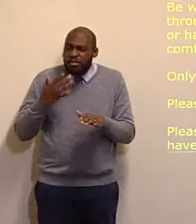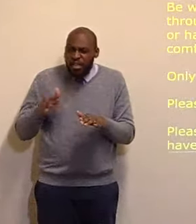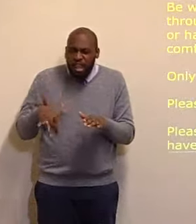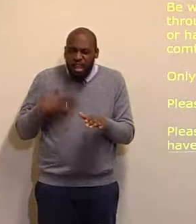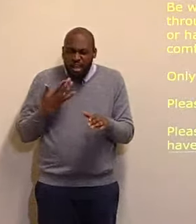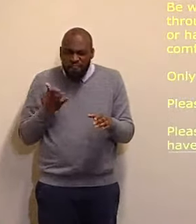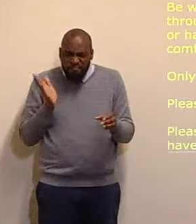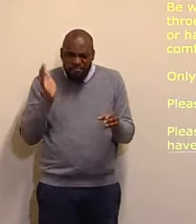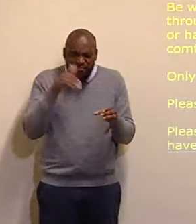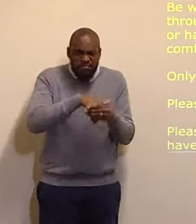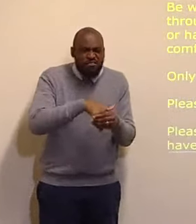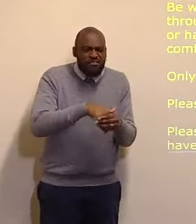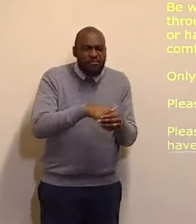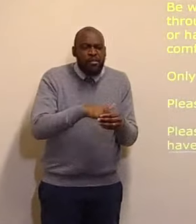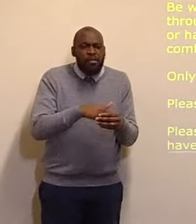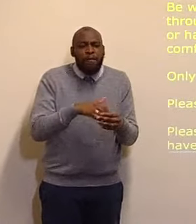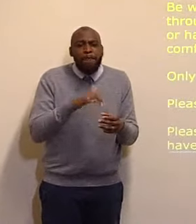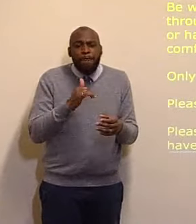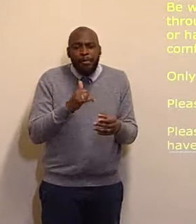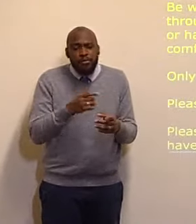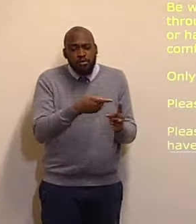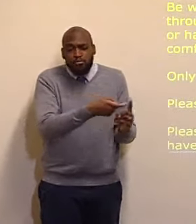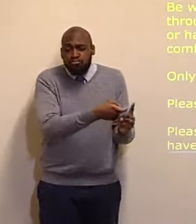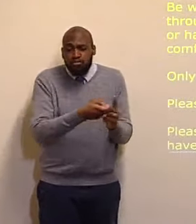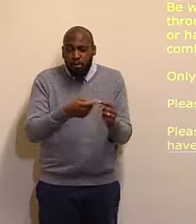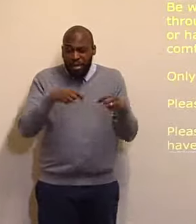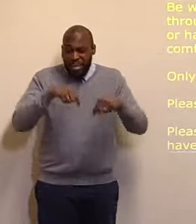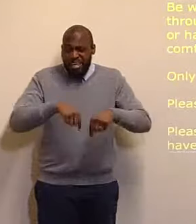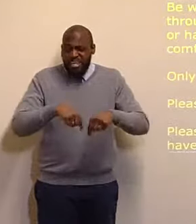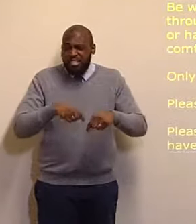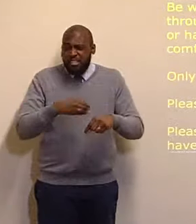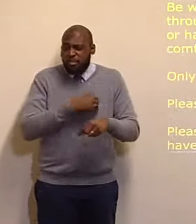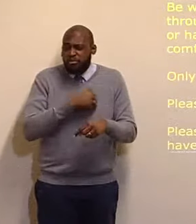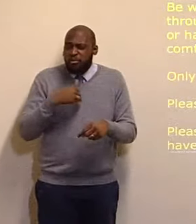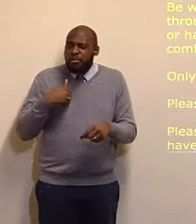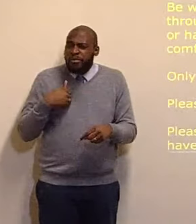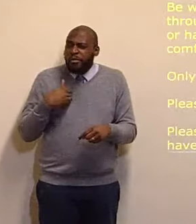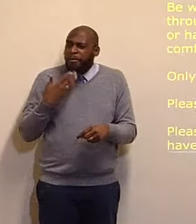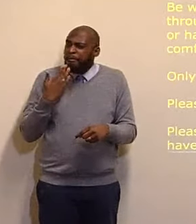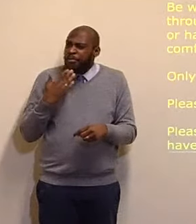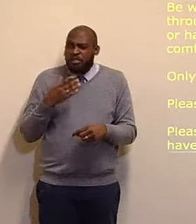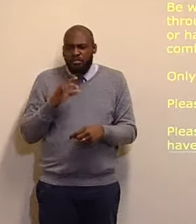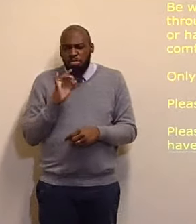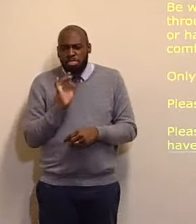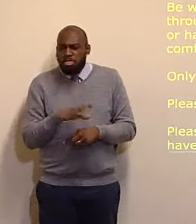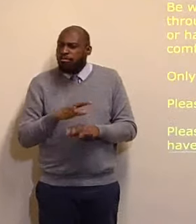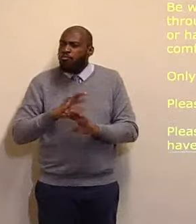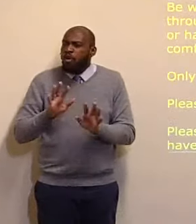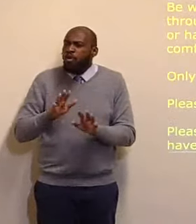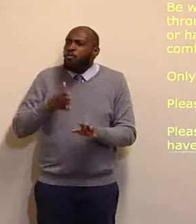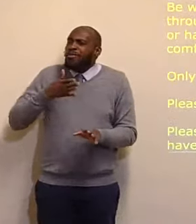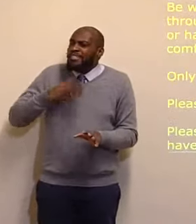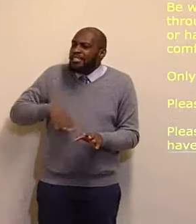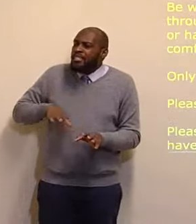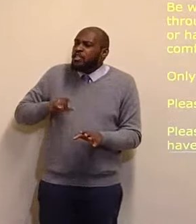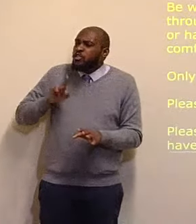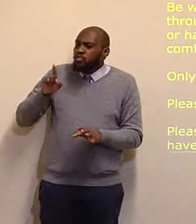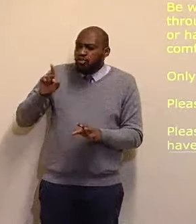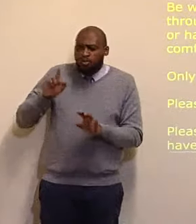to this service. O Lord, we pray, that thou will pass, none of us. We need thee, we need thy blessings, we need thy